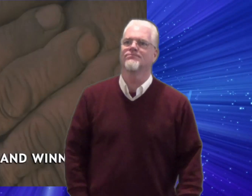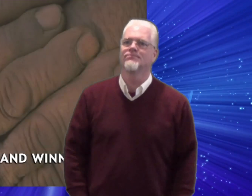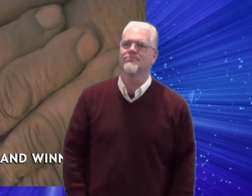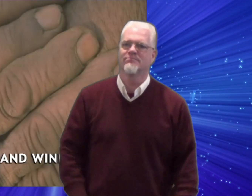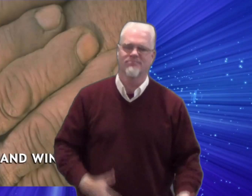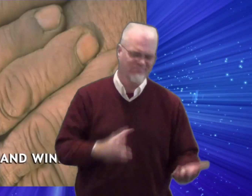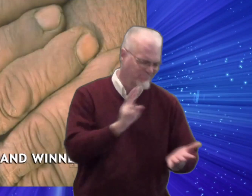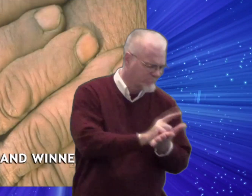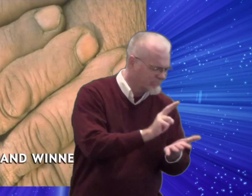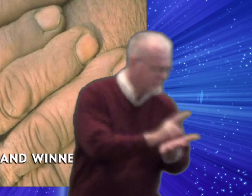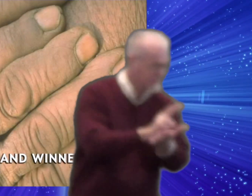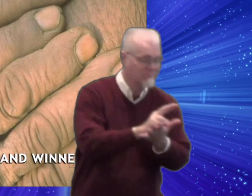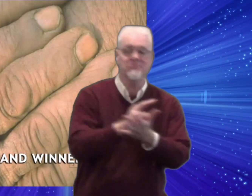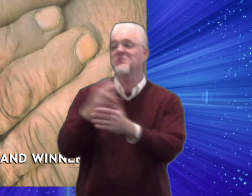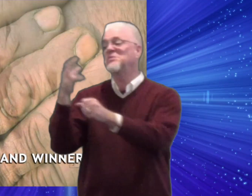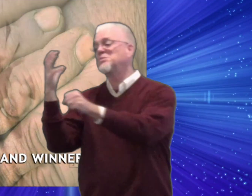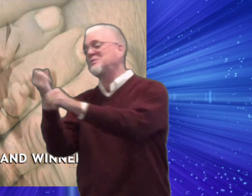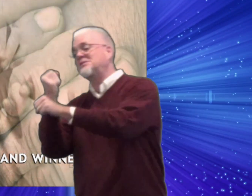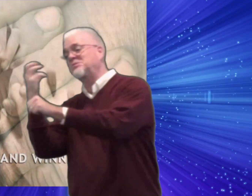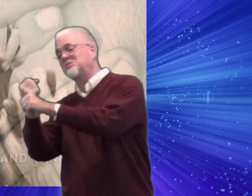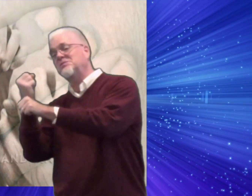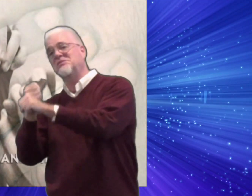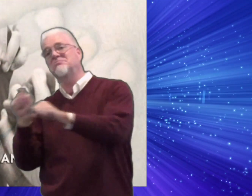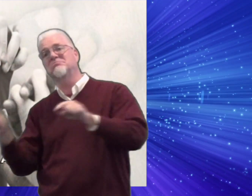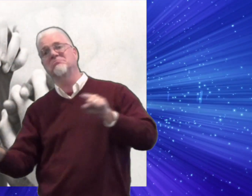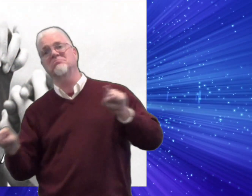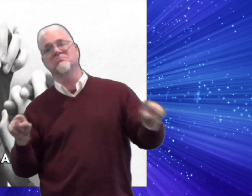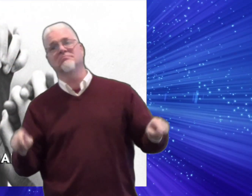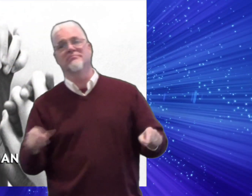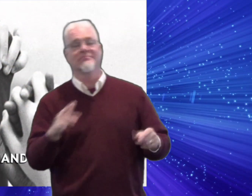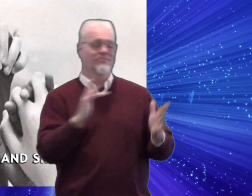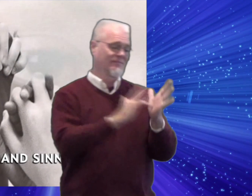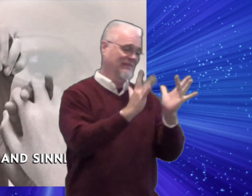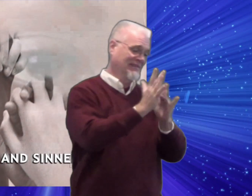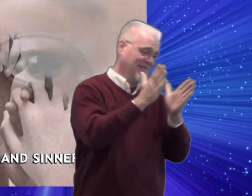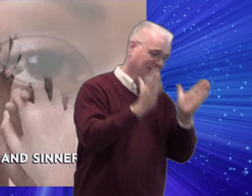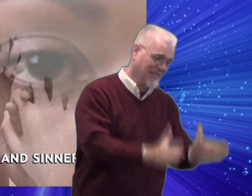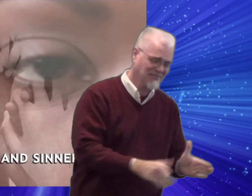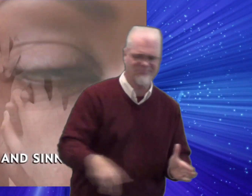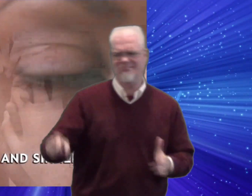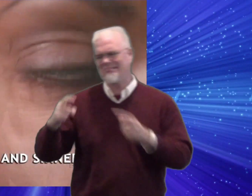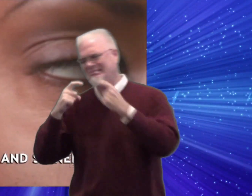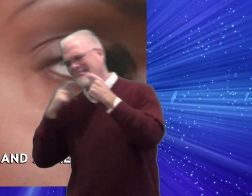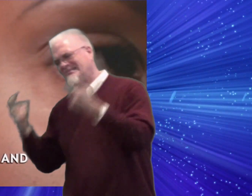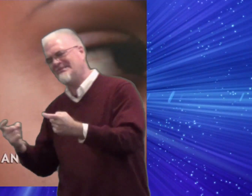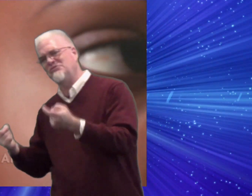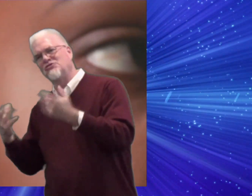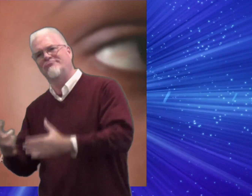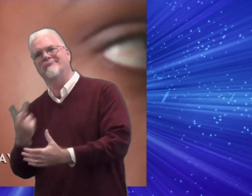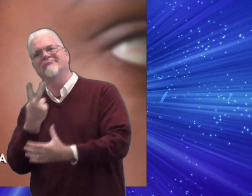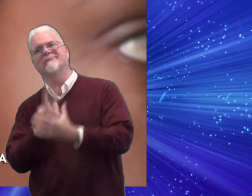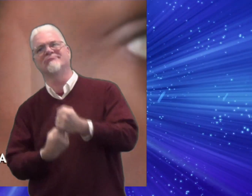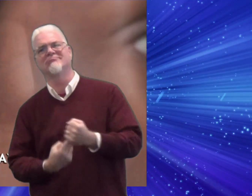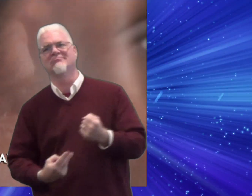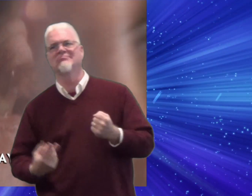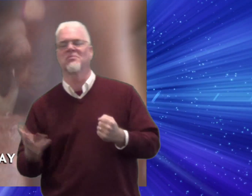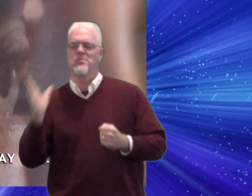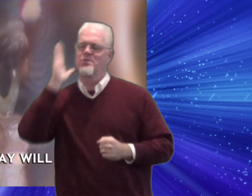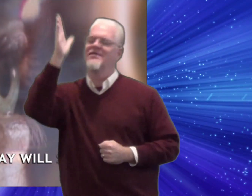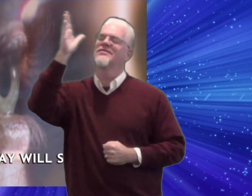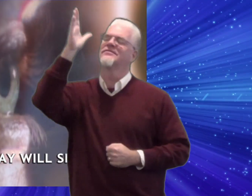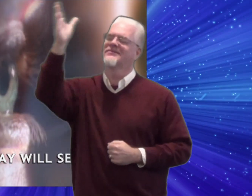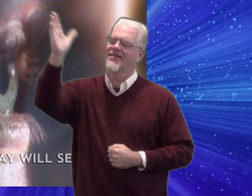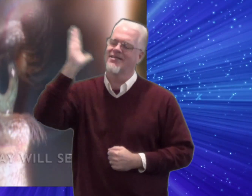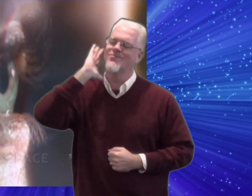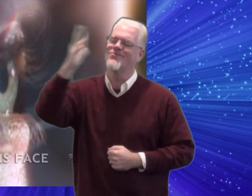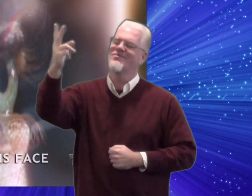Losers and winners Saints and sinners One day